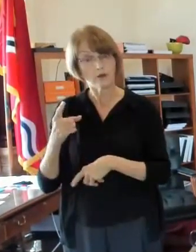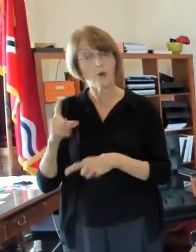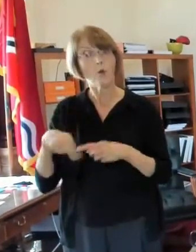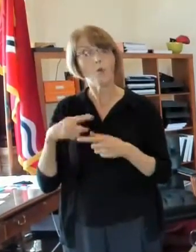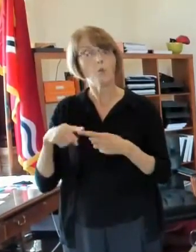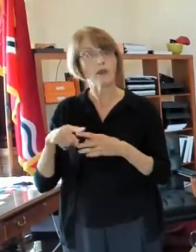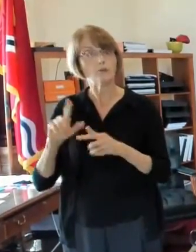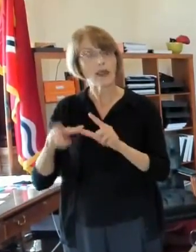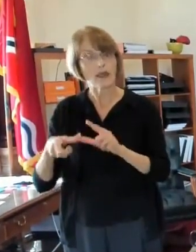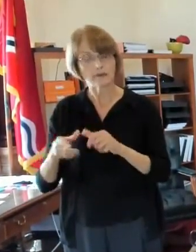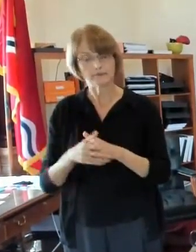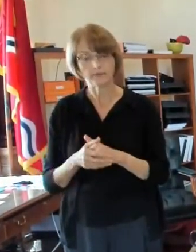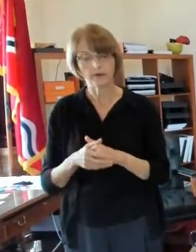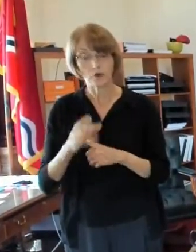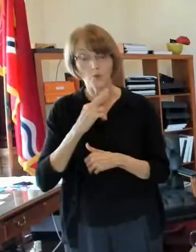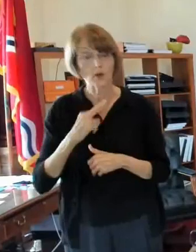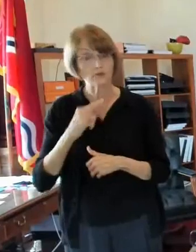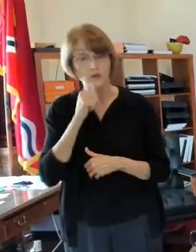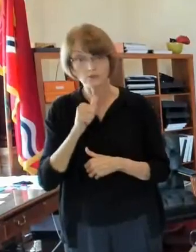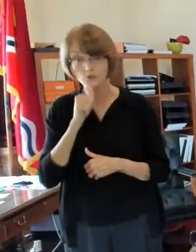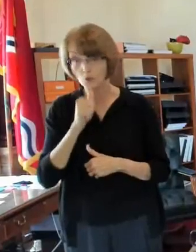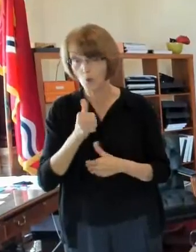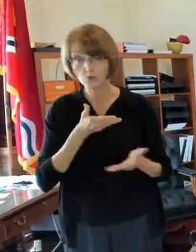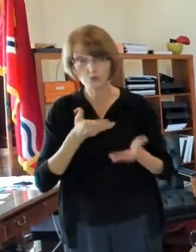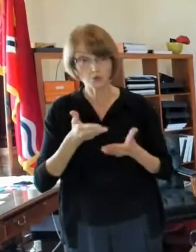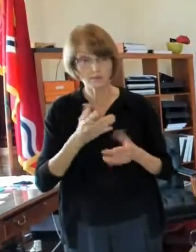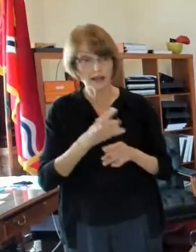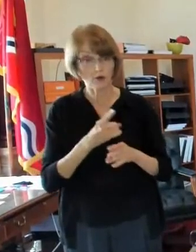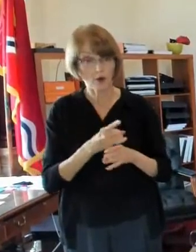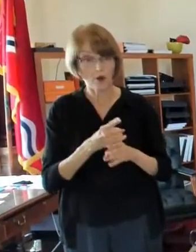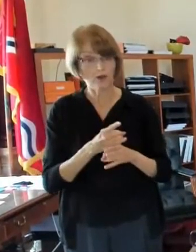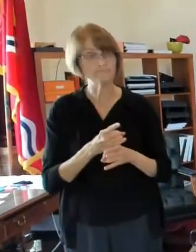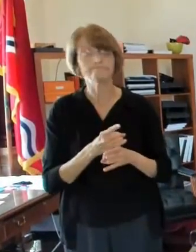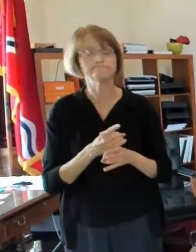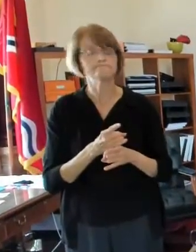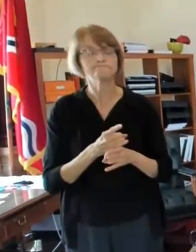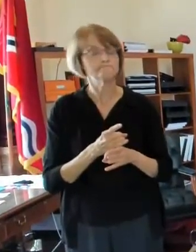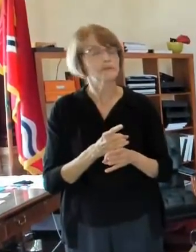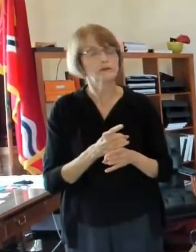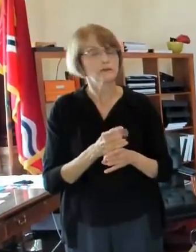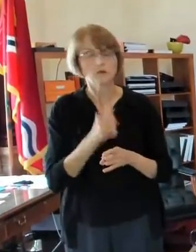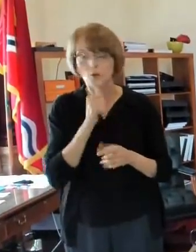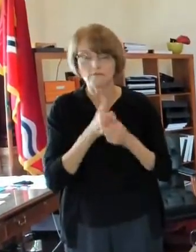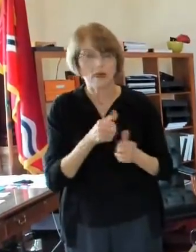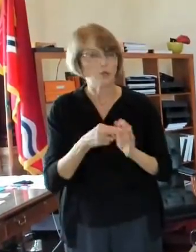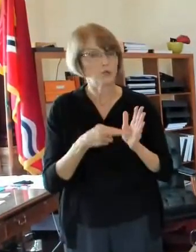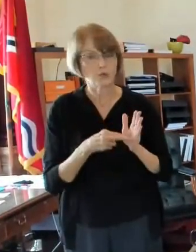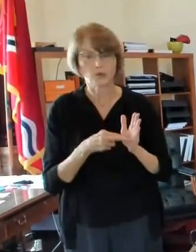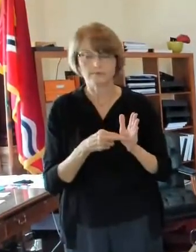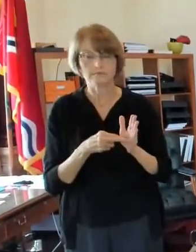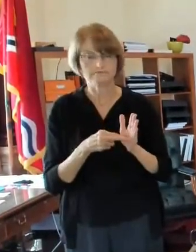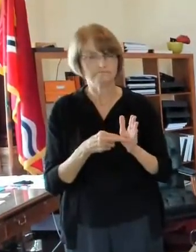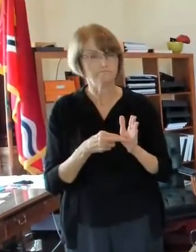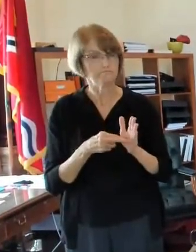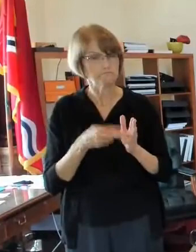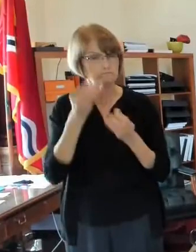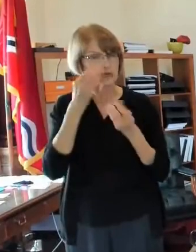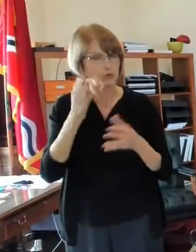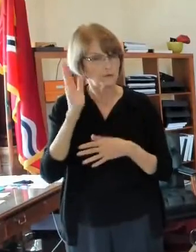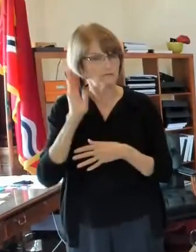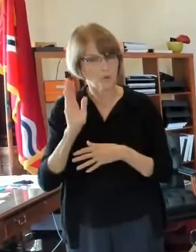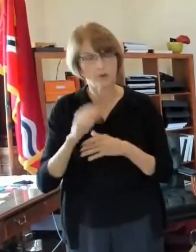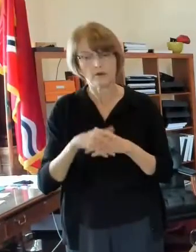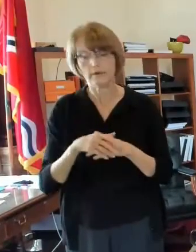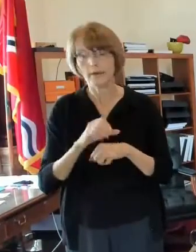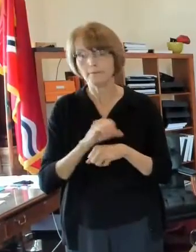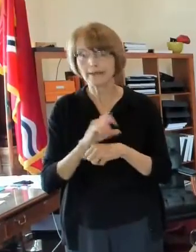apply to restaurants that don't serve alcohol i think i mentioned that before uh places it doesn't apply to mcdonald's it doesn't apply